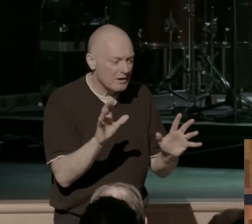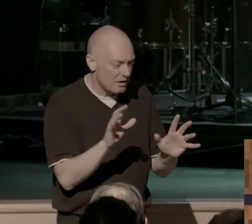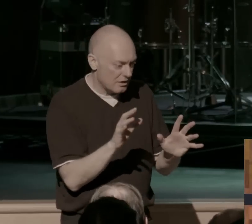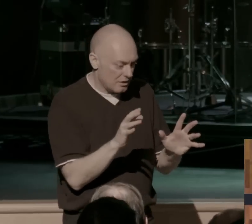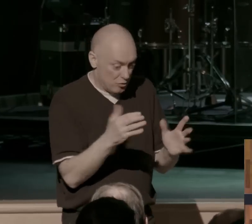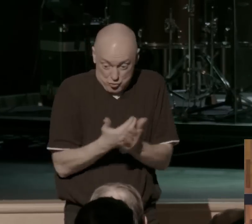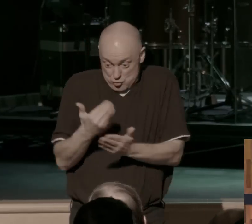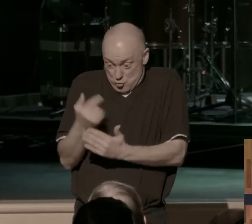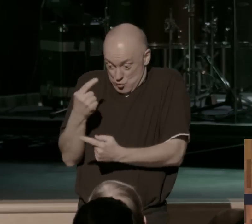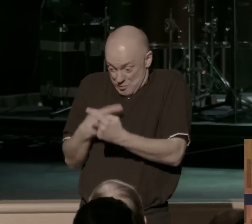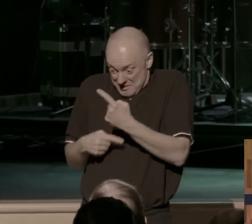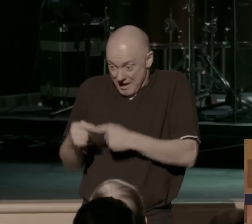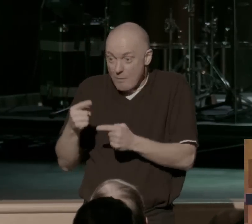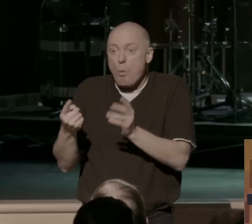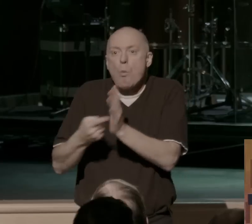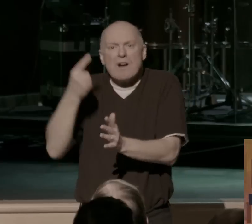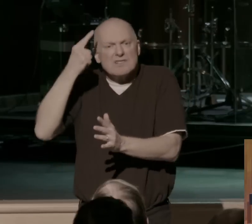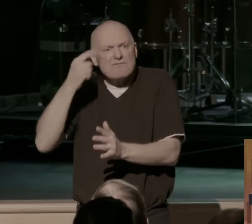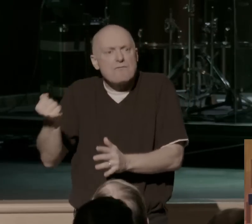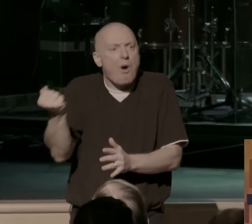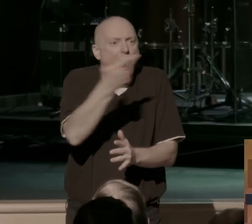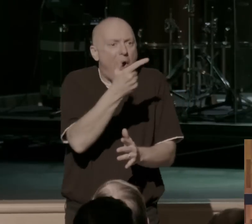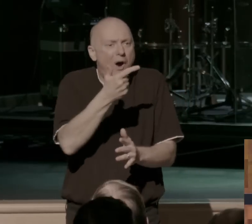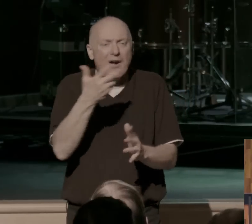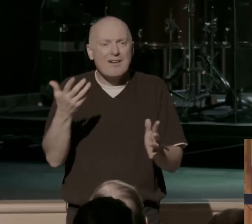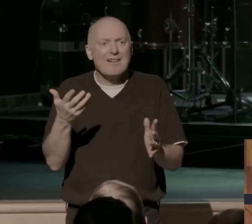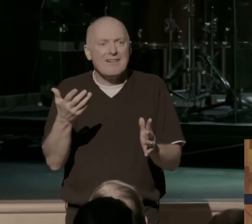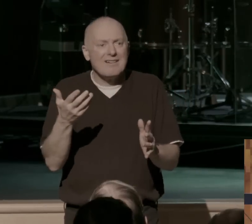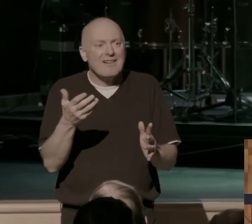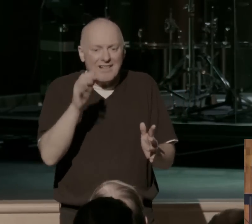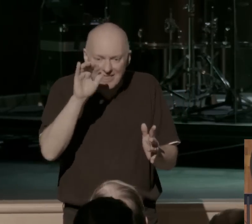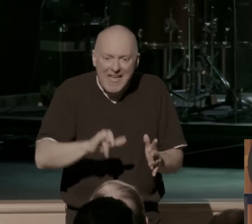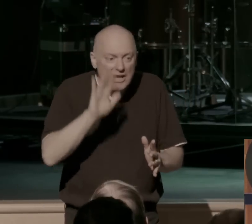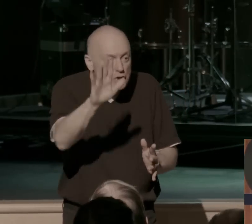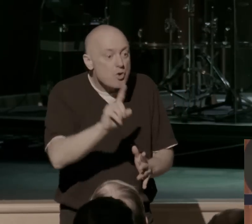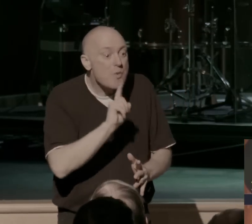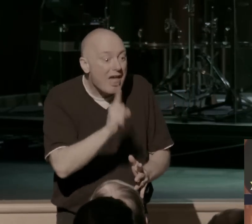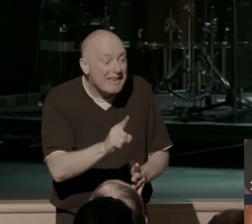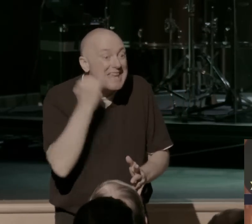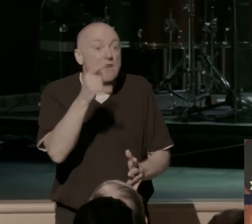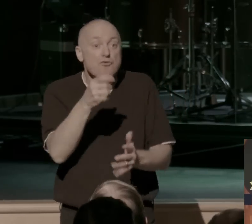for all, forever changed. This is your reality. If you're a follower of Christ, this is your story.